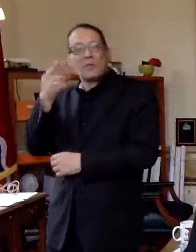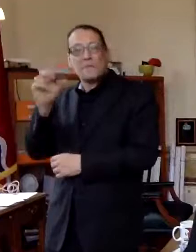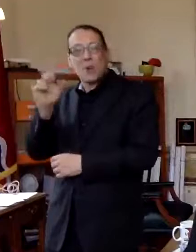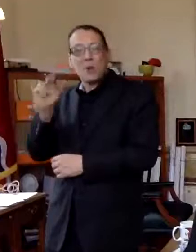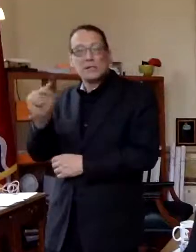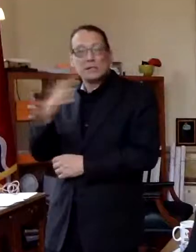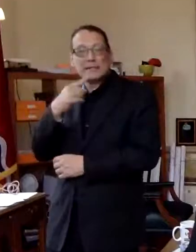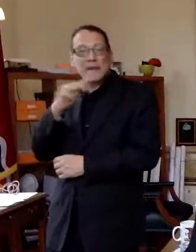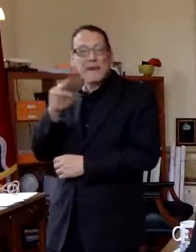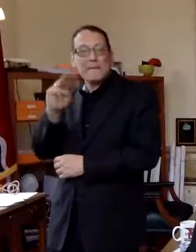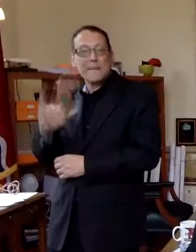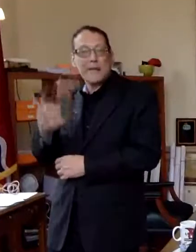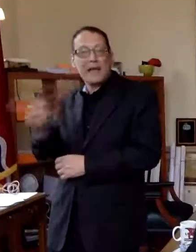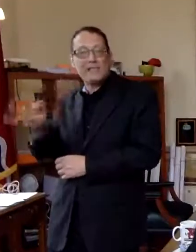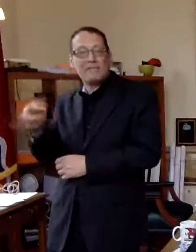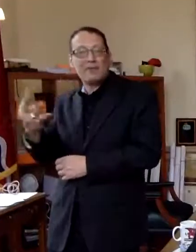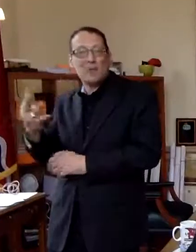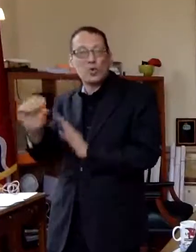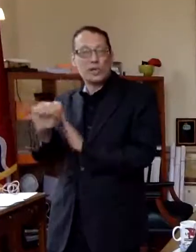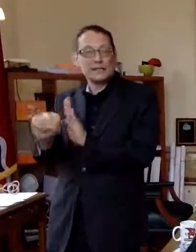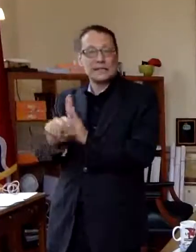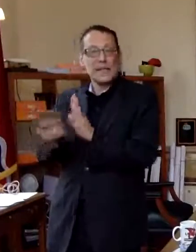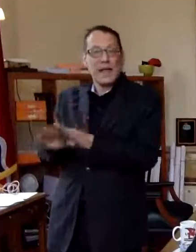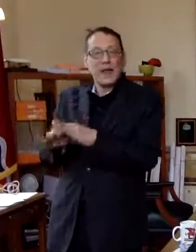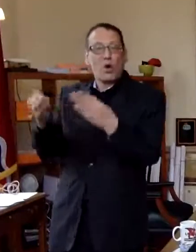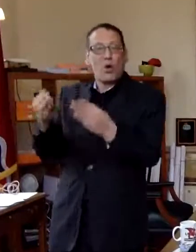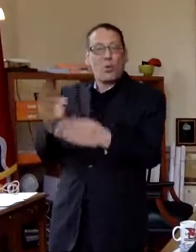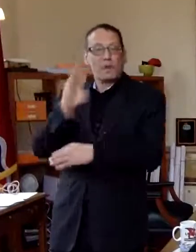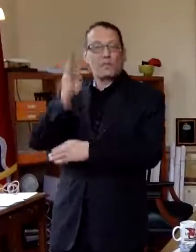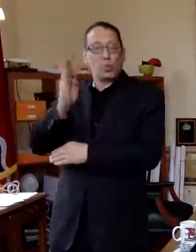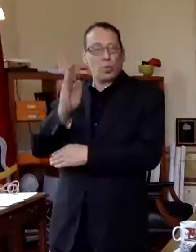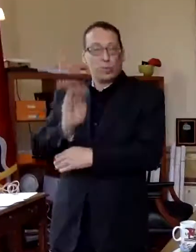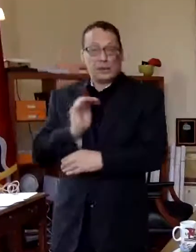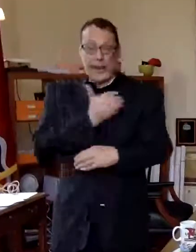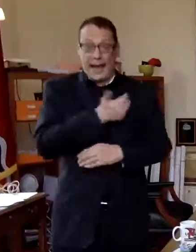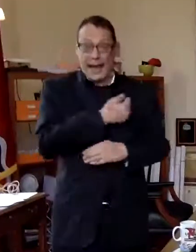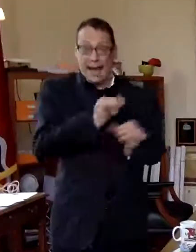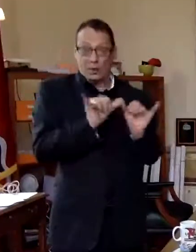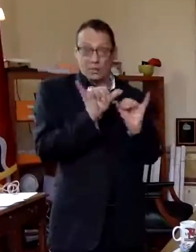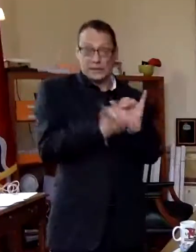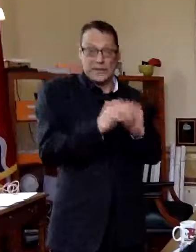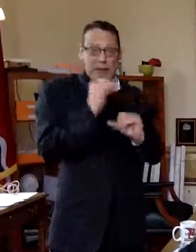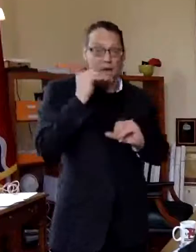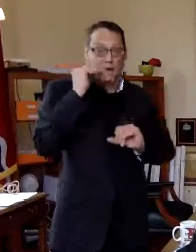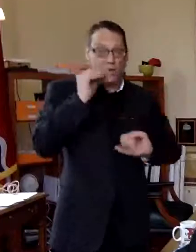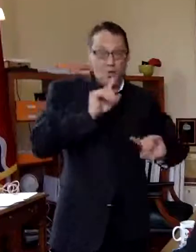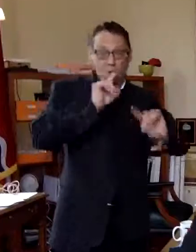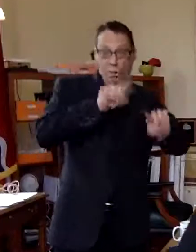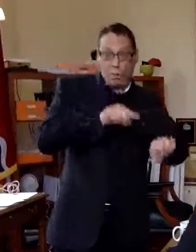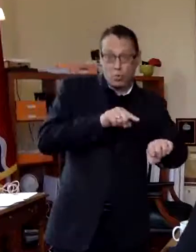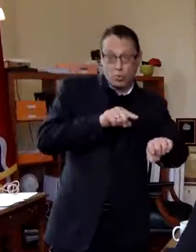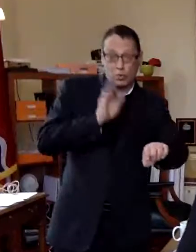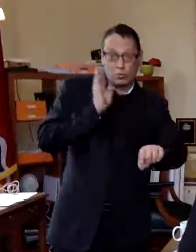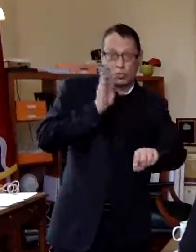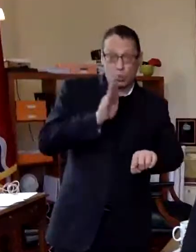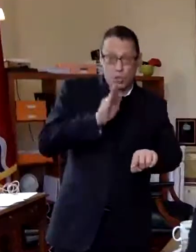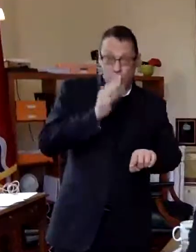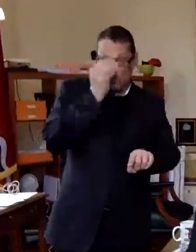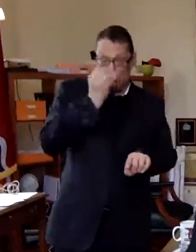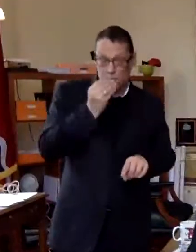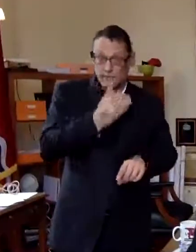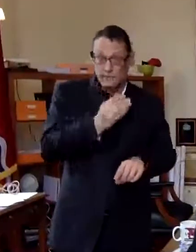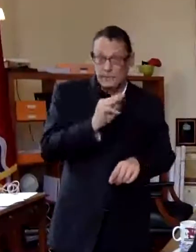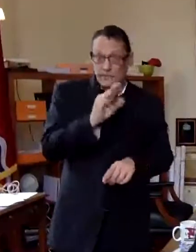again on may the 4th so our stay-at-home order you will be back with further guidance by the 15th